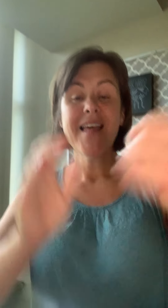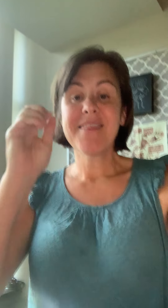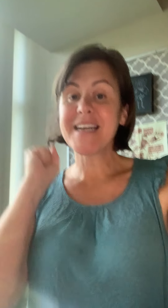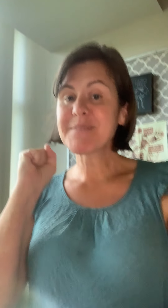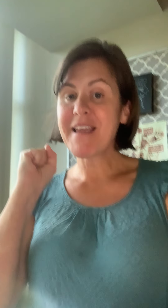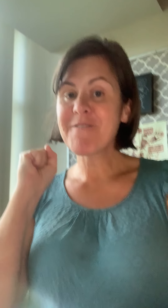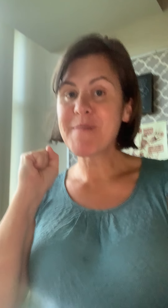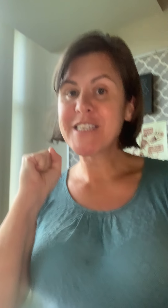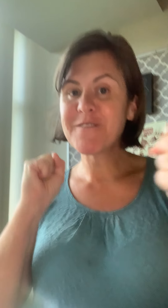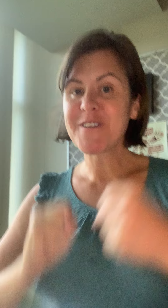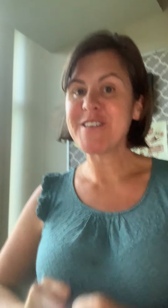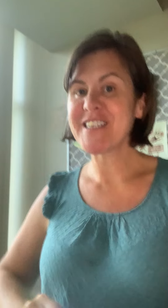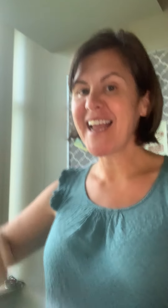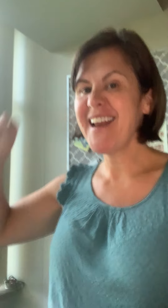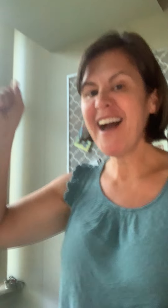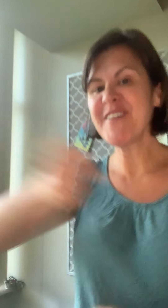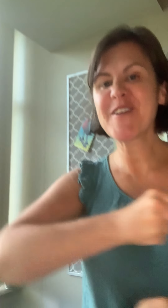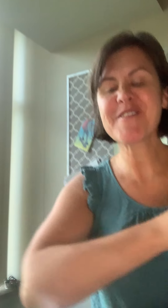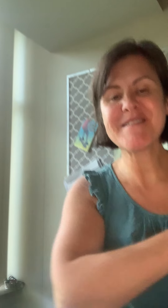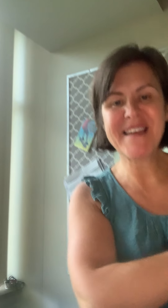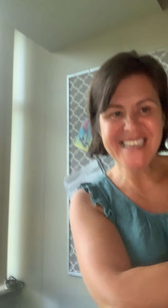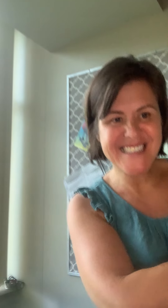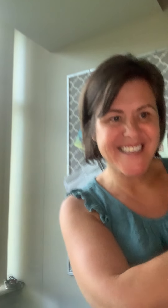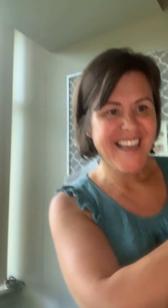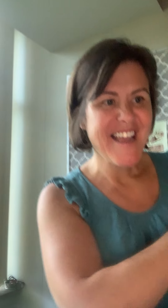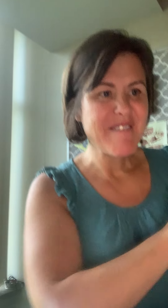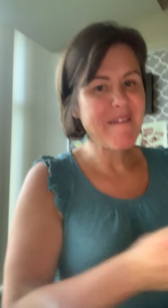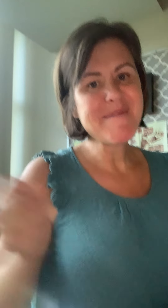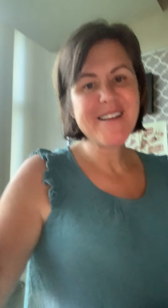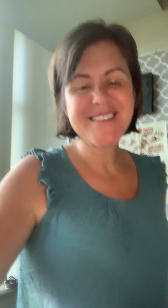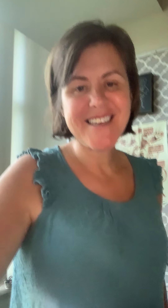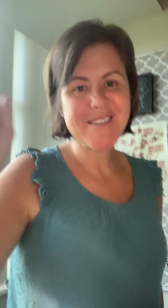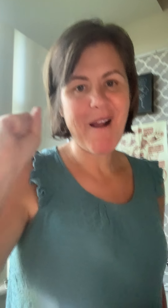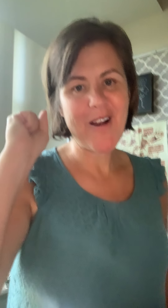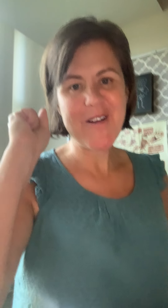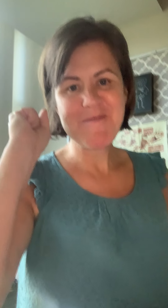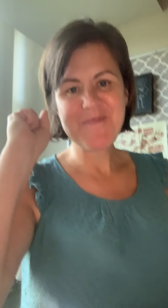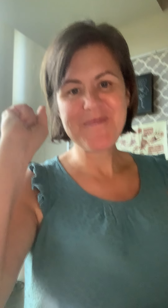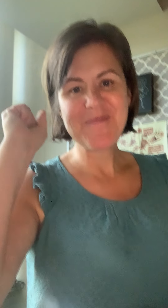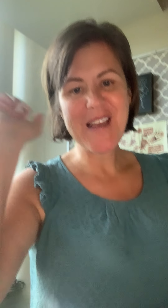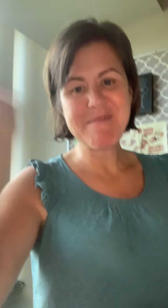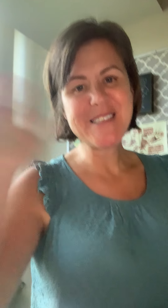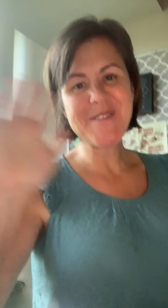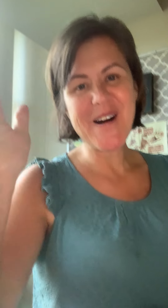That's my information for you tonight, under three minutes. Maybe I'll see you tomorrow. I miss you all.